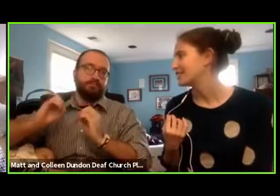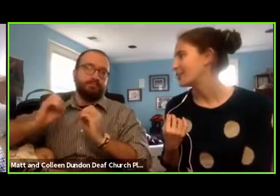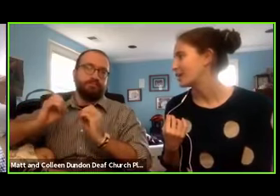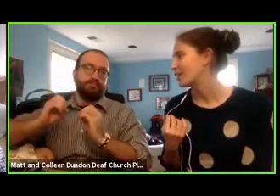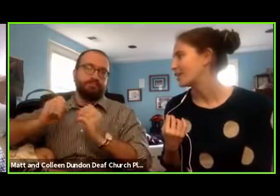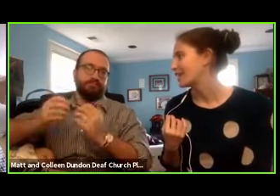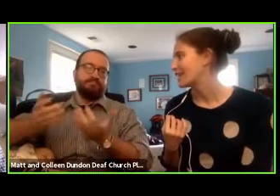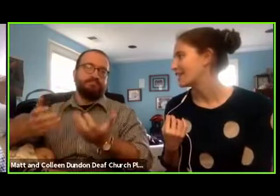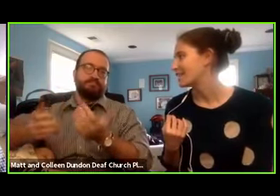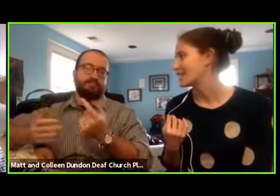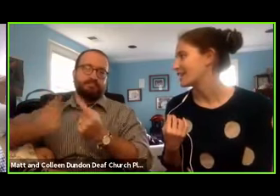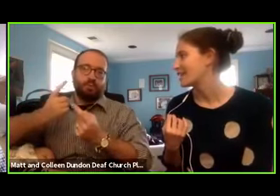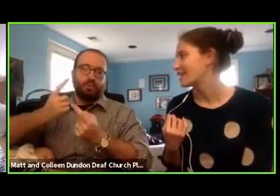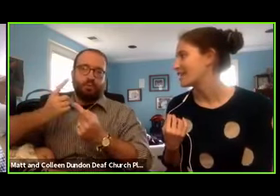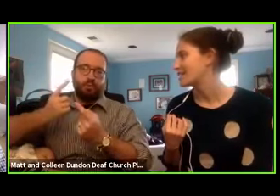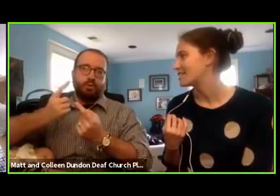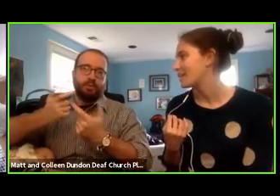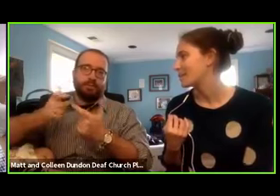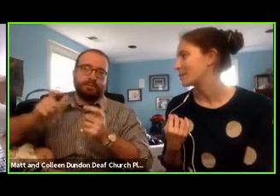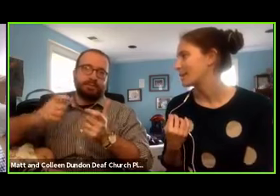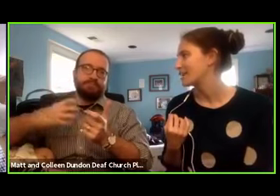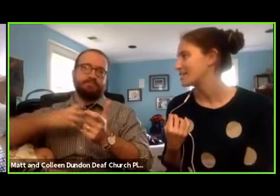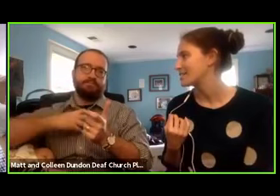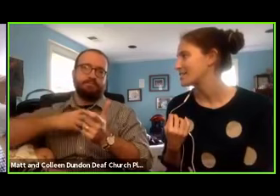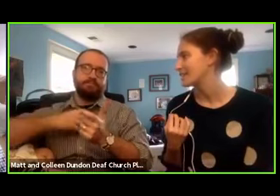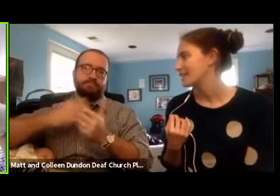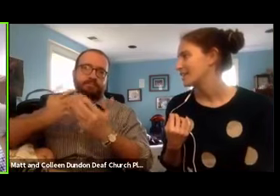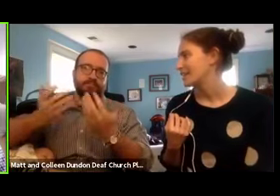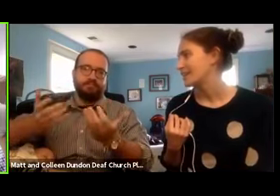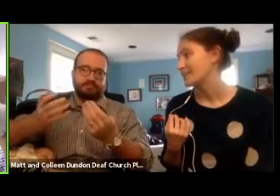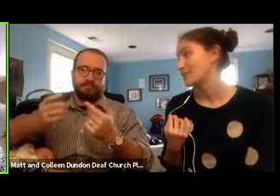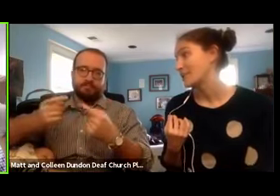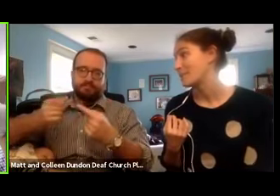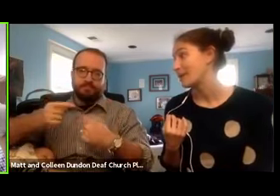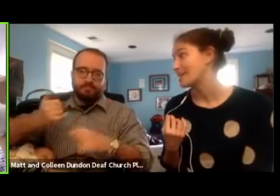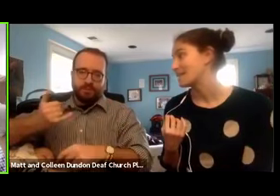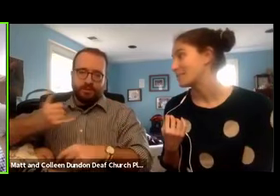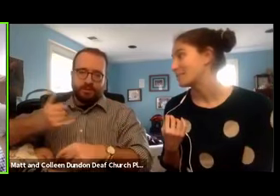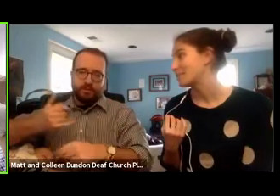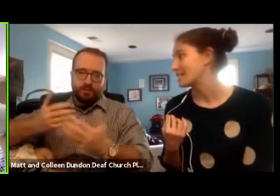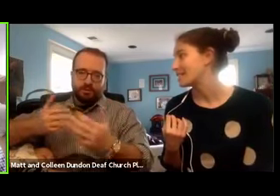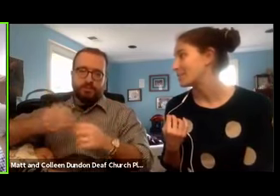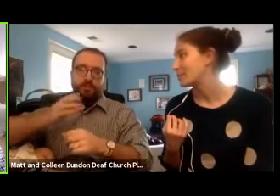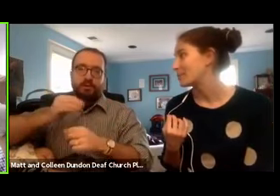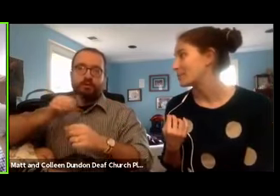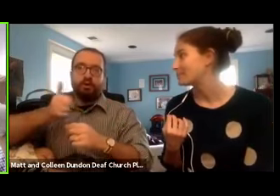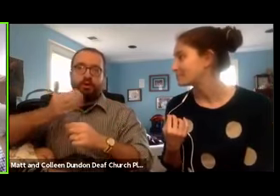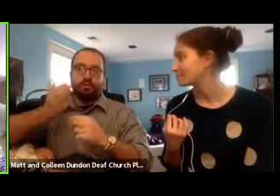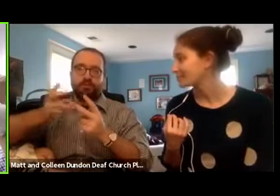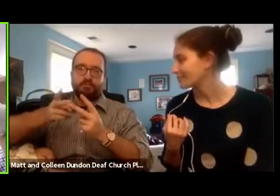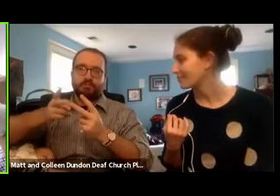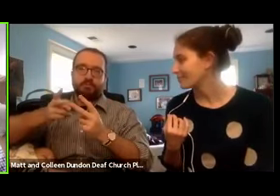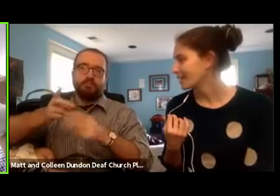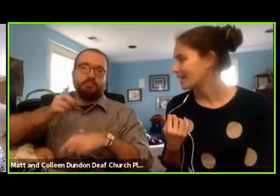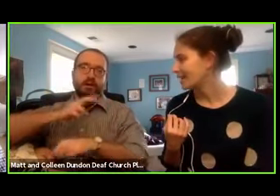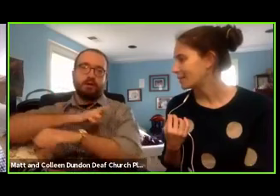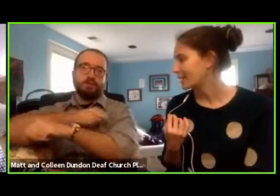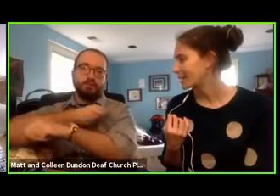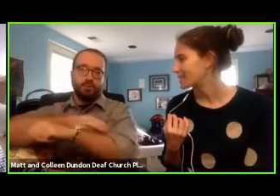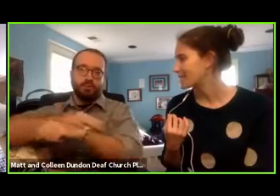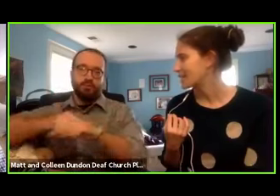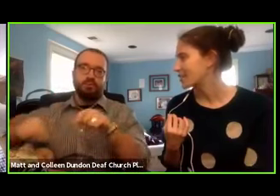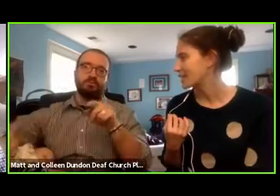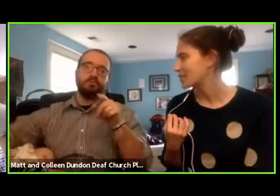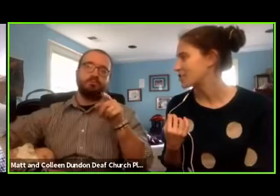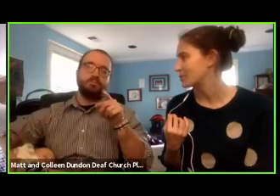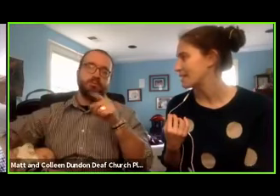going on right now that's kind of a hot topic because that's one of the biggest complaints at the moment. And